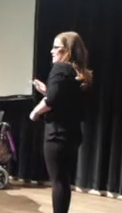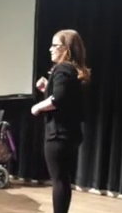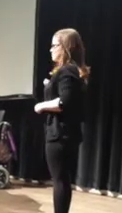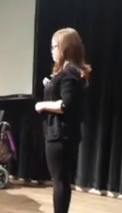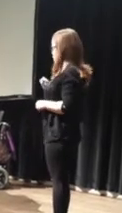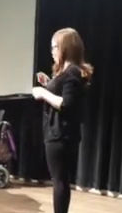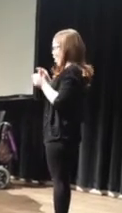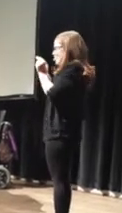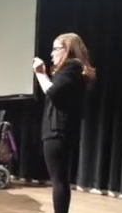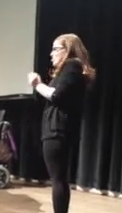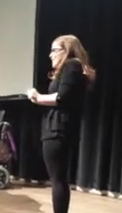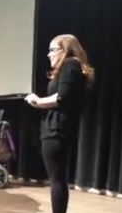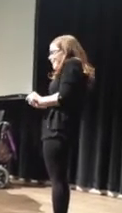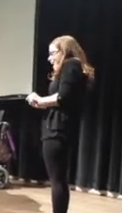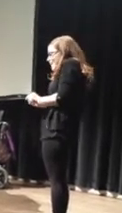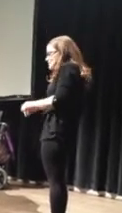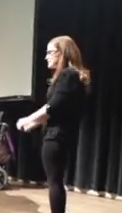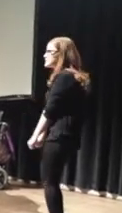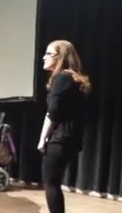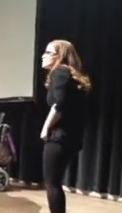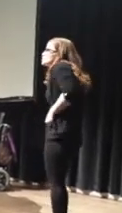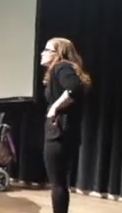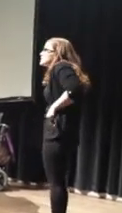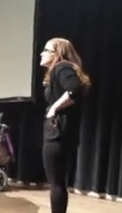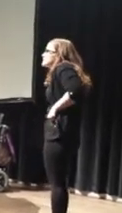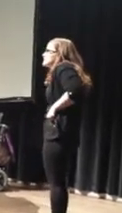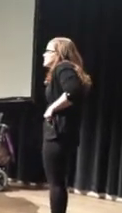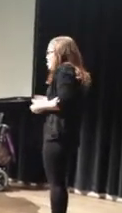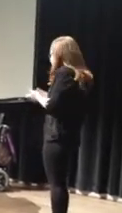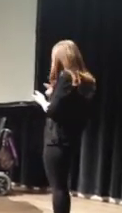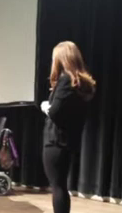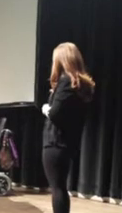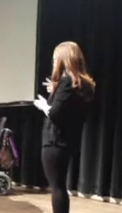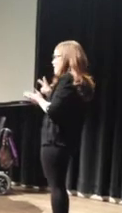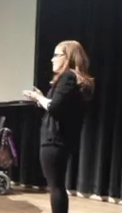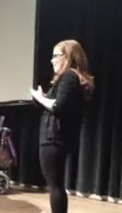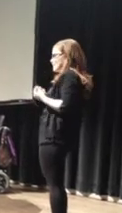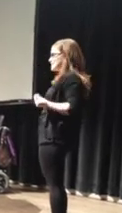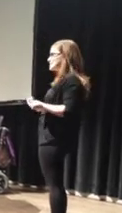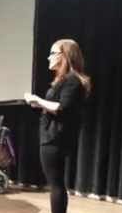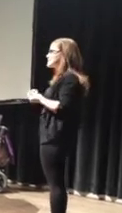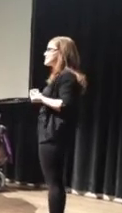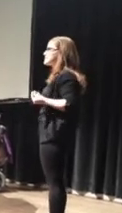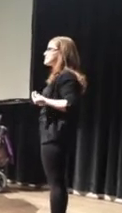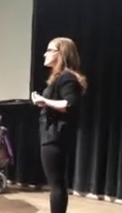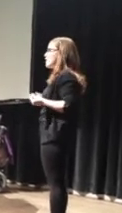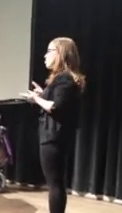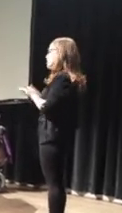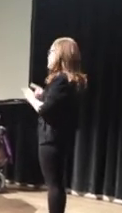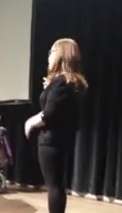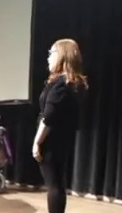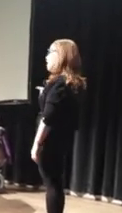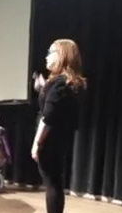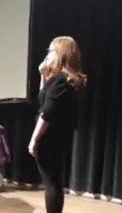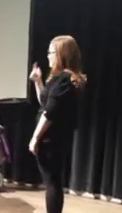her thin legs and skinny jeans and Linda in her velveteens. On Linda who was